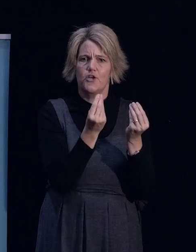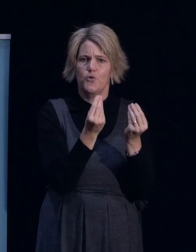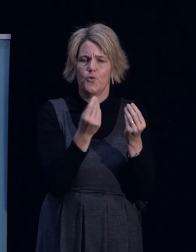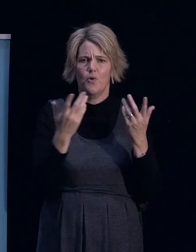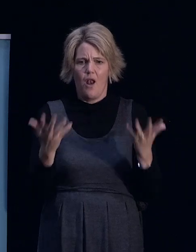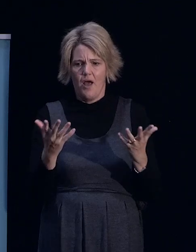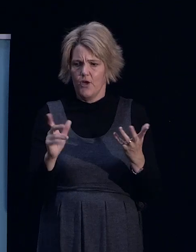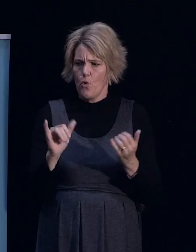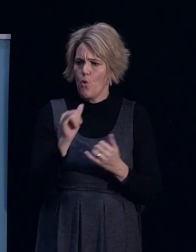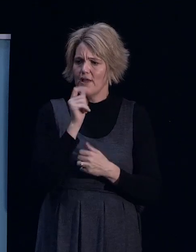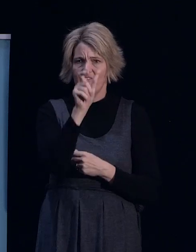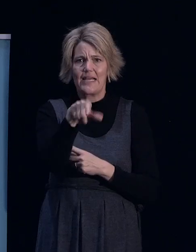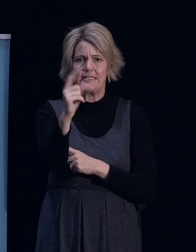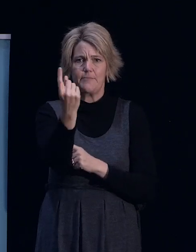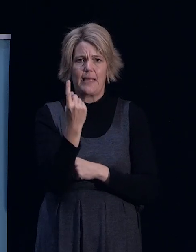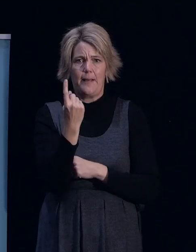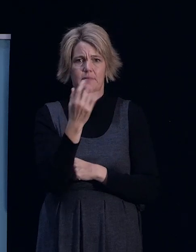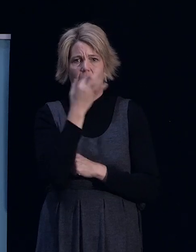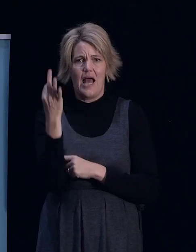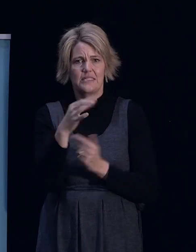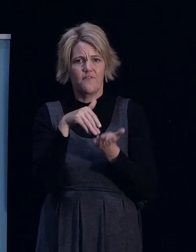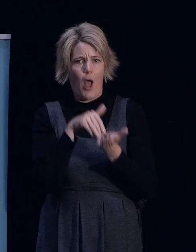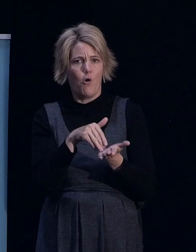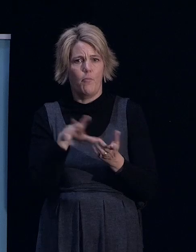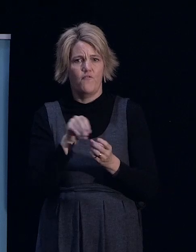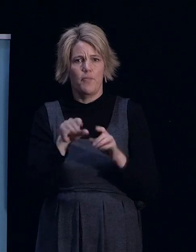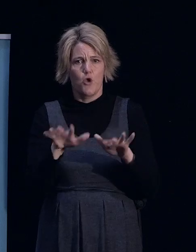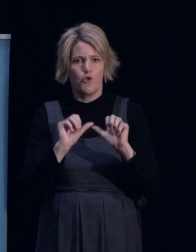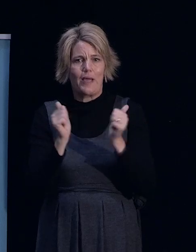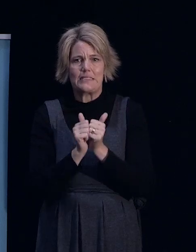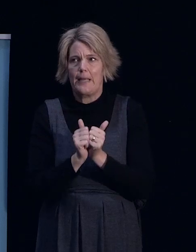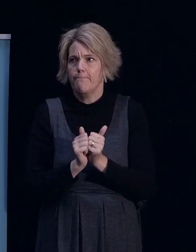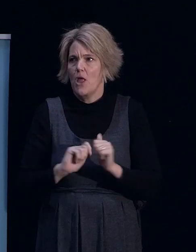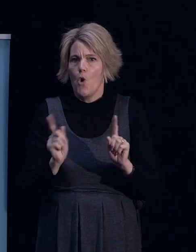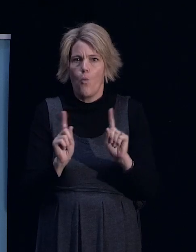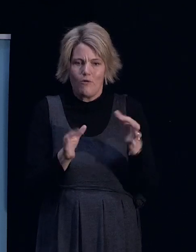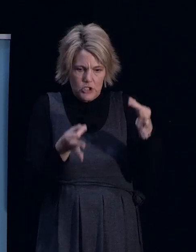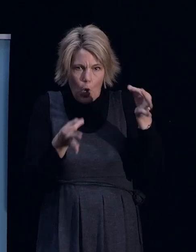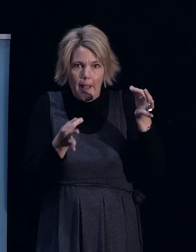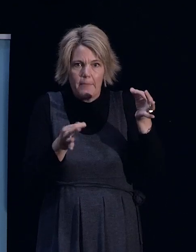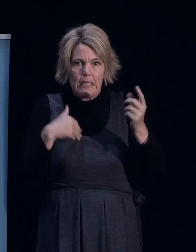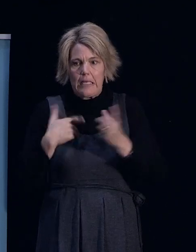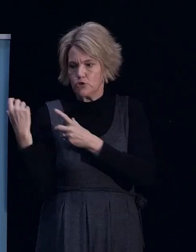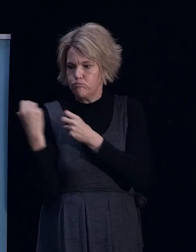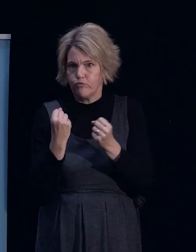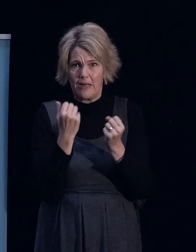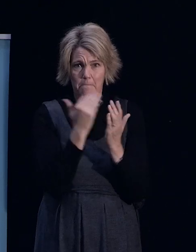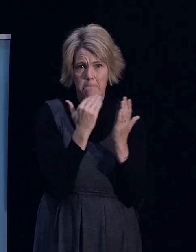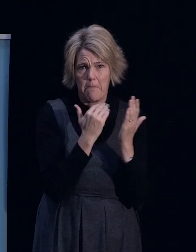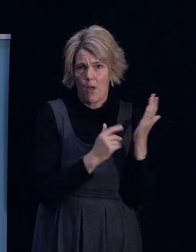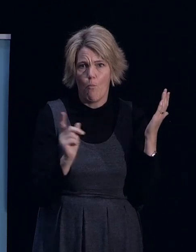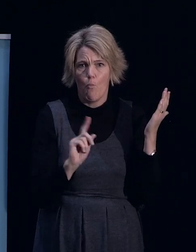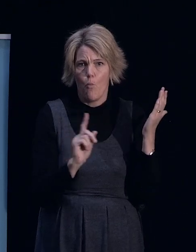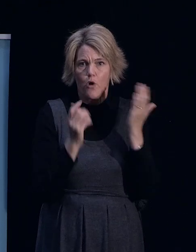comes in to get some help from one of these earthquake teams, what's the sort of documentation and things that people need to bring in